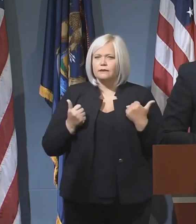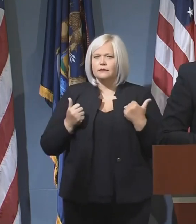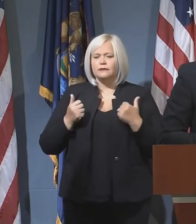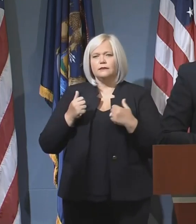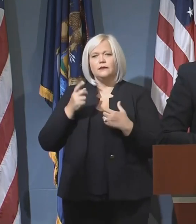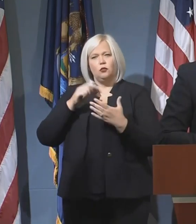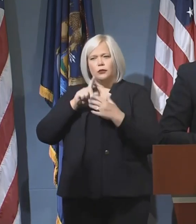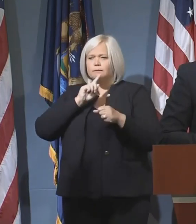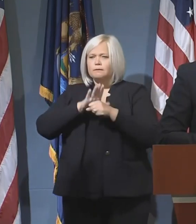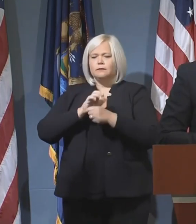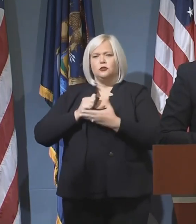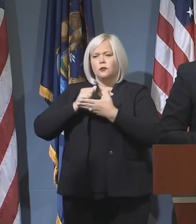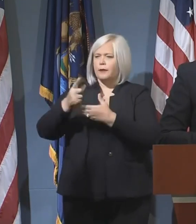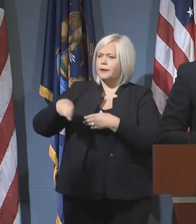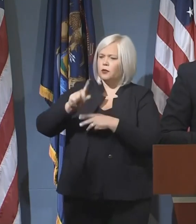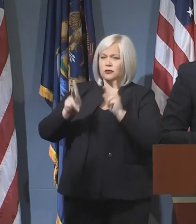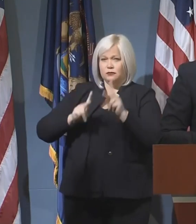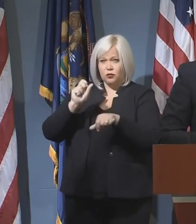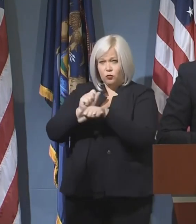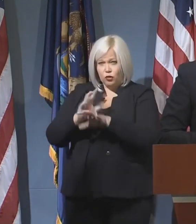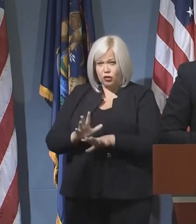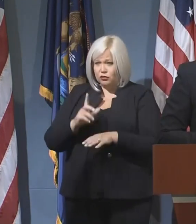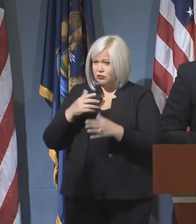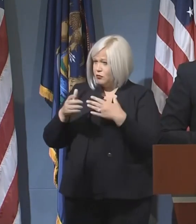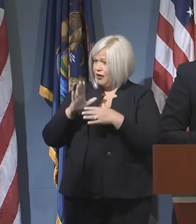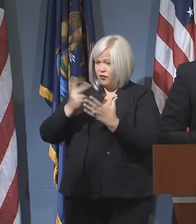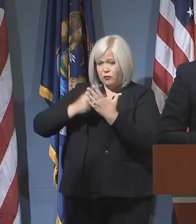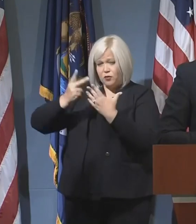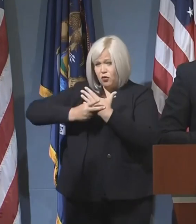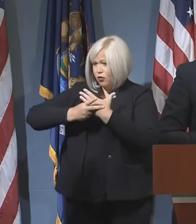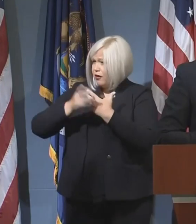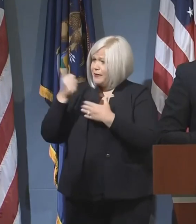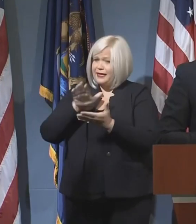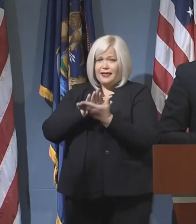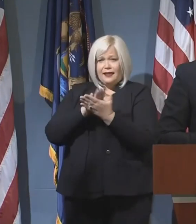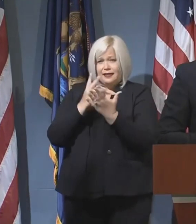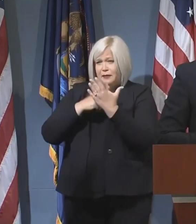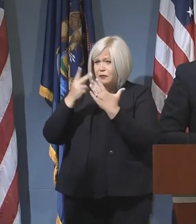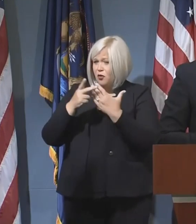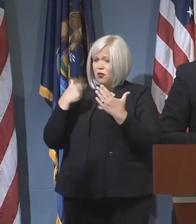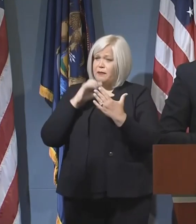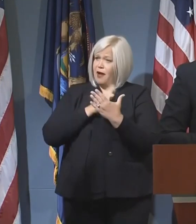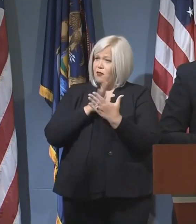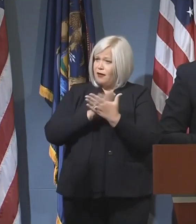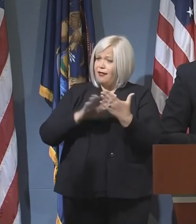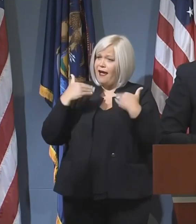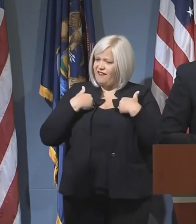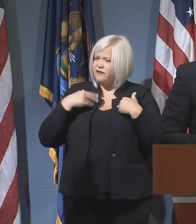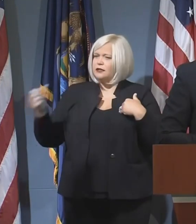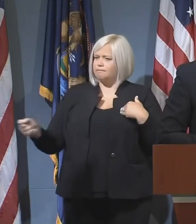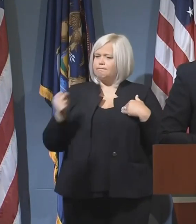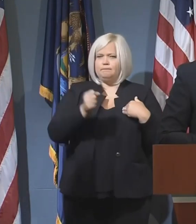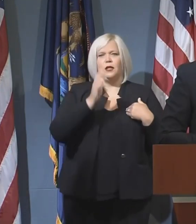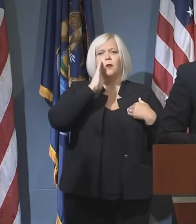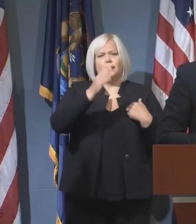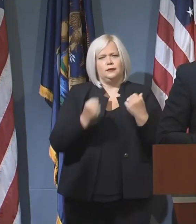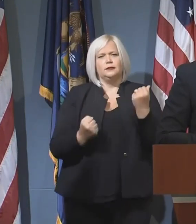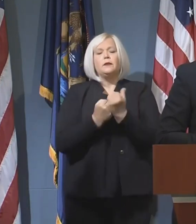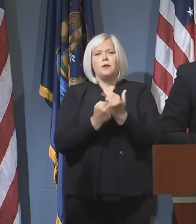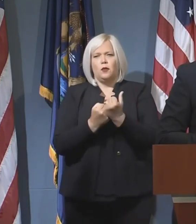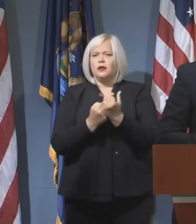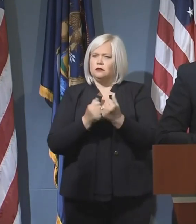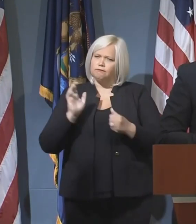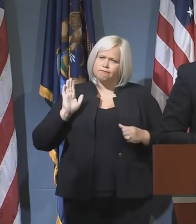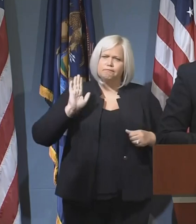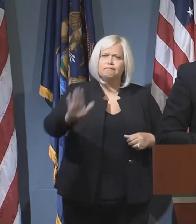we are committed to helping Frontliners in any program, in any academic program in our college to help them in that path. And we'll support